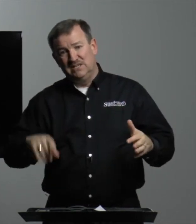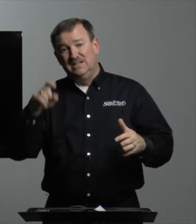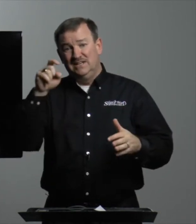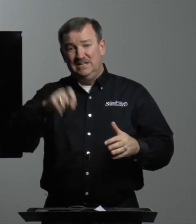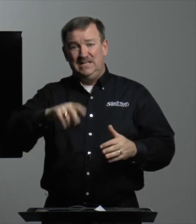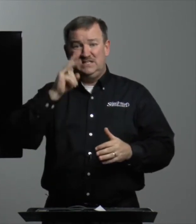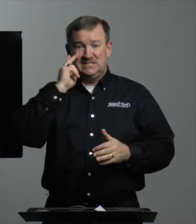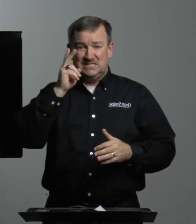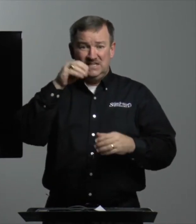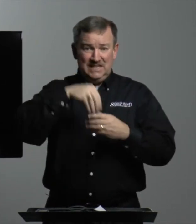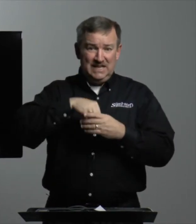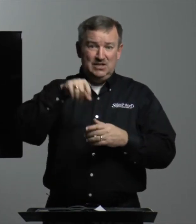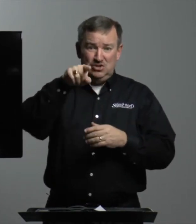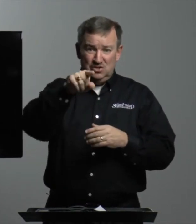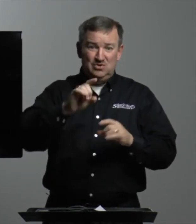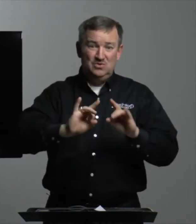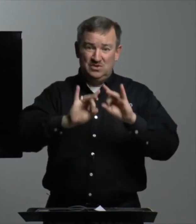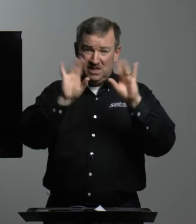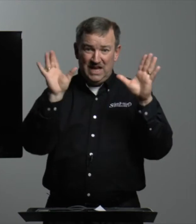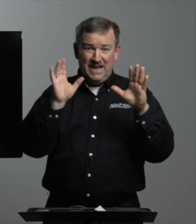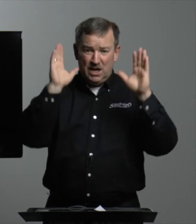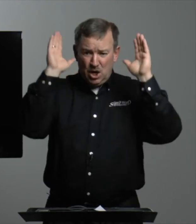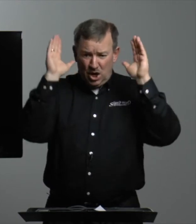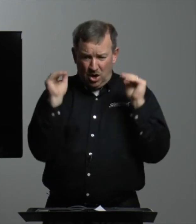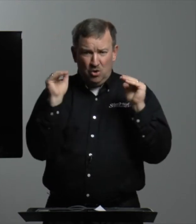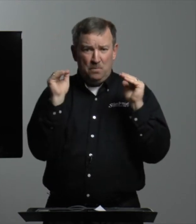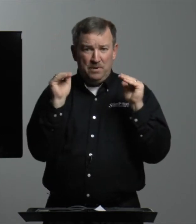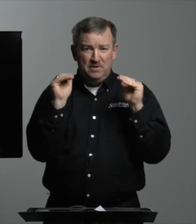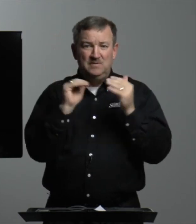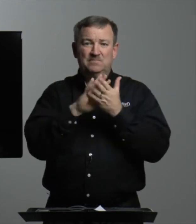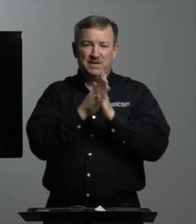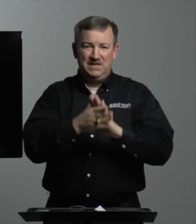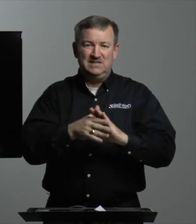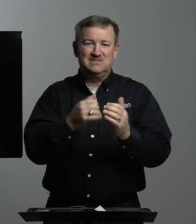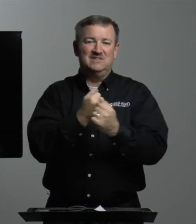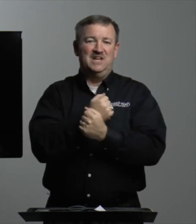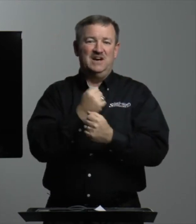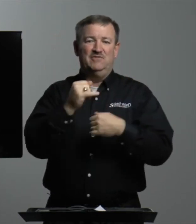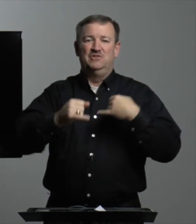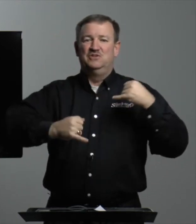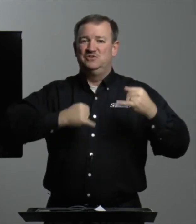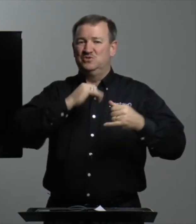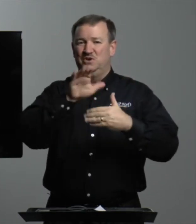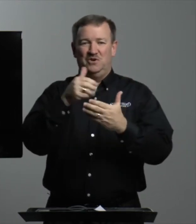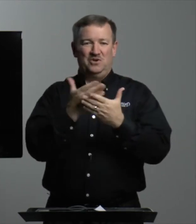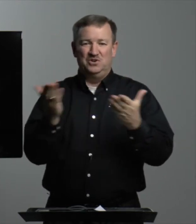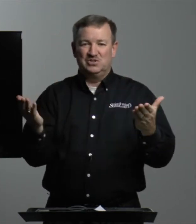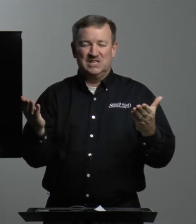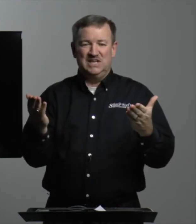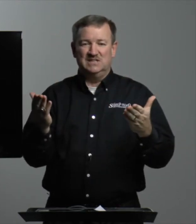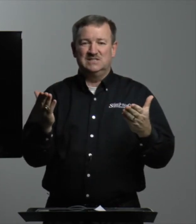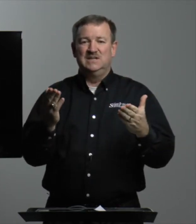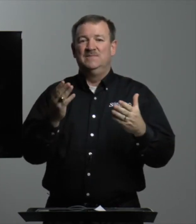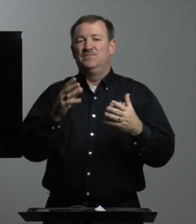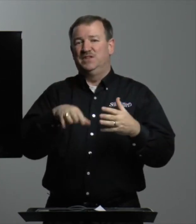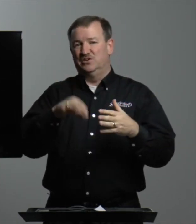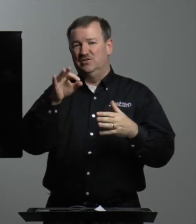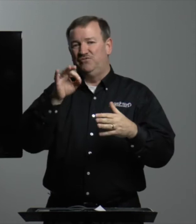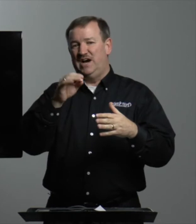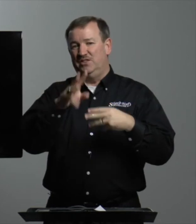need to see in you light, hope, peace, love, joy, all those things. They're going to find,